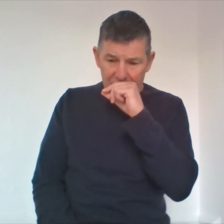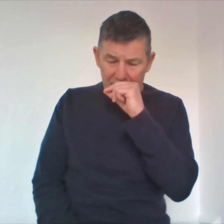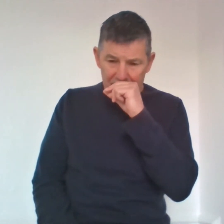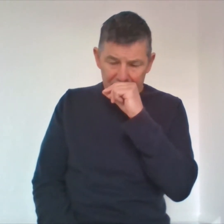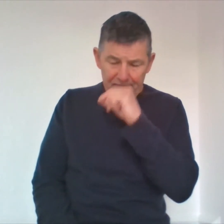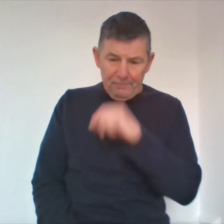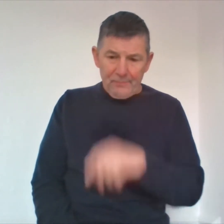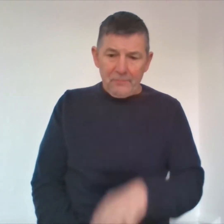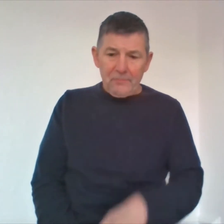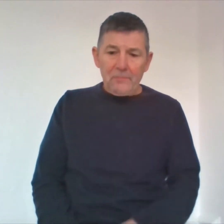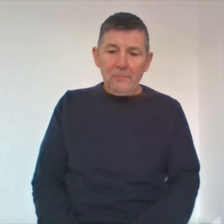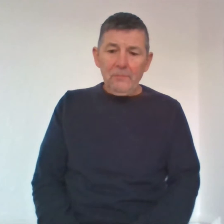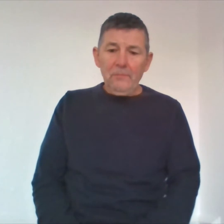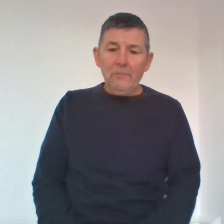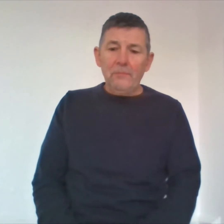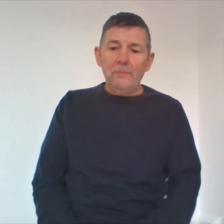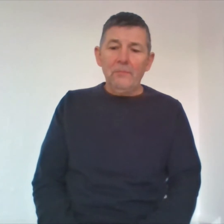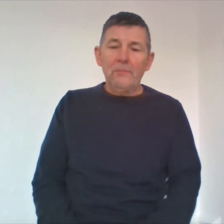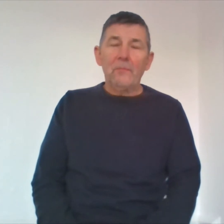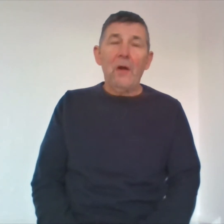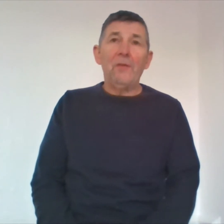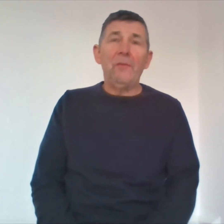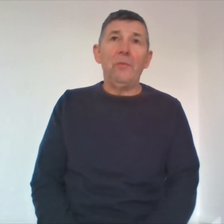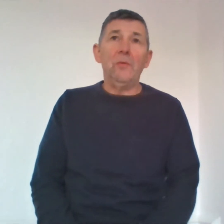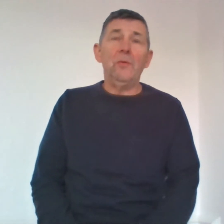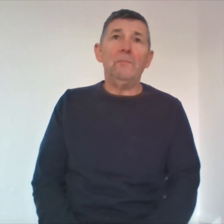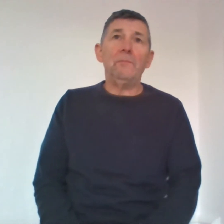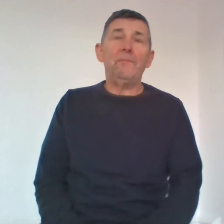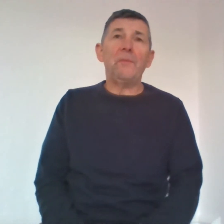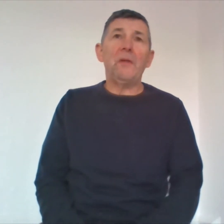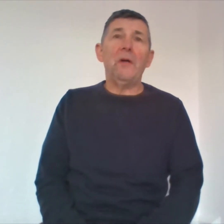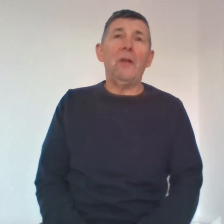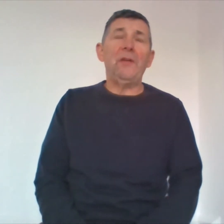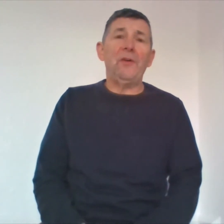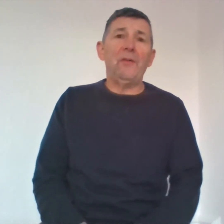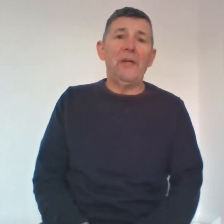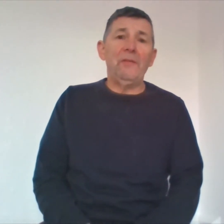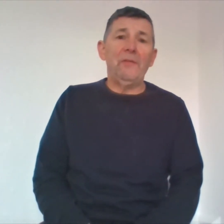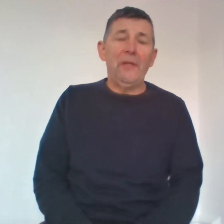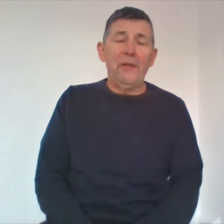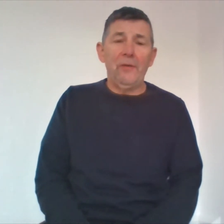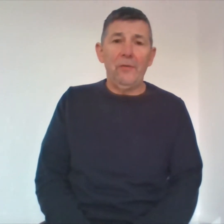out of the blue a letter arrived at her door